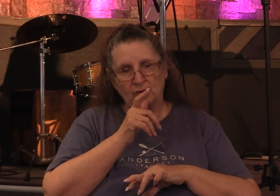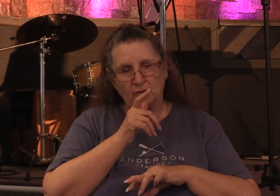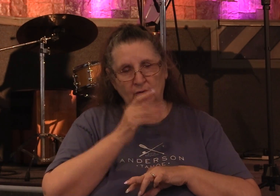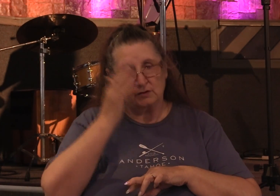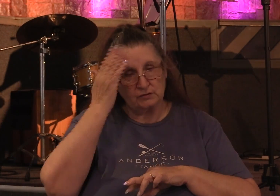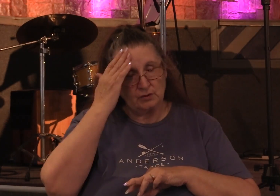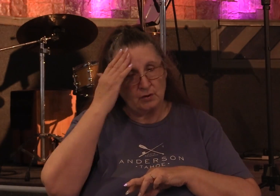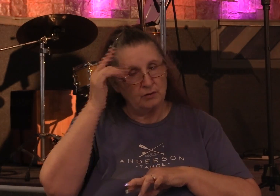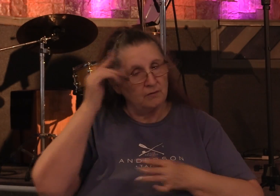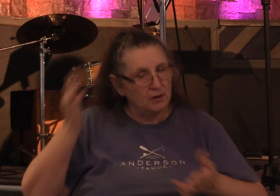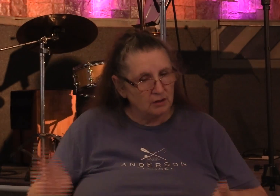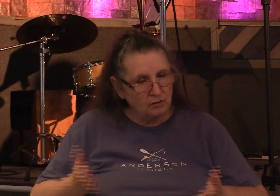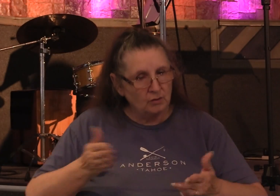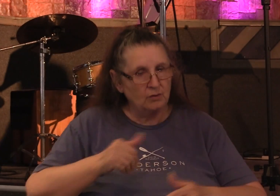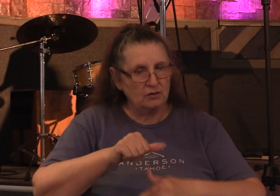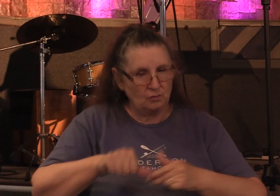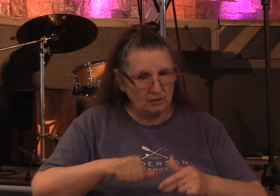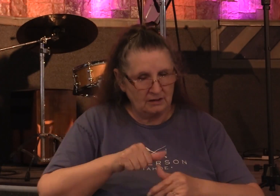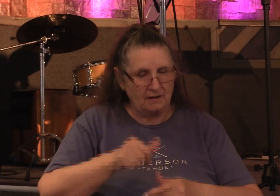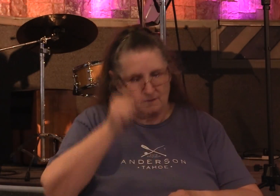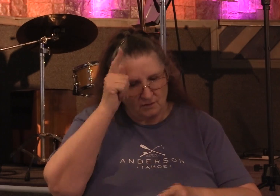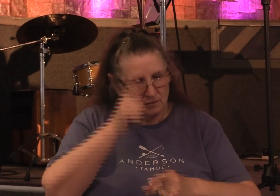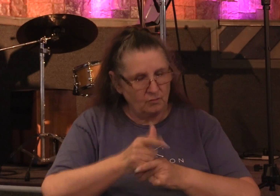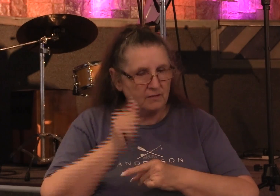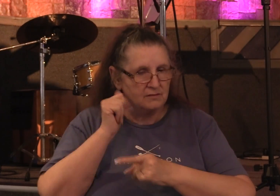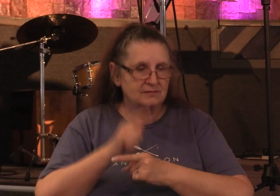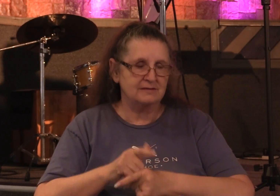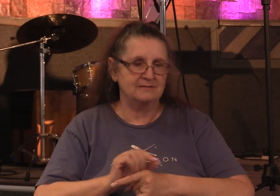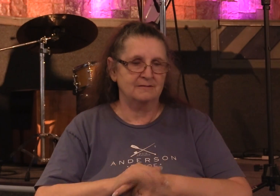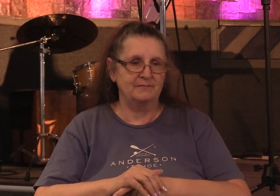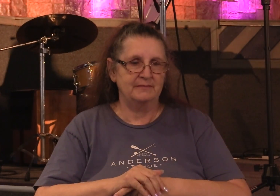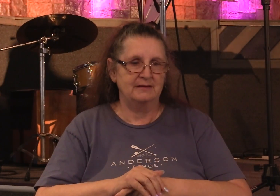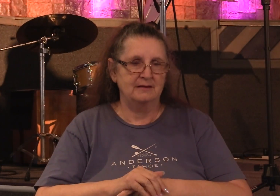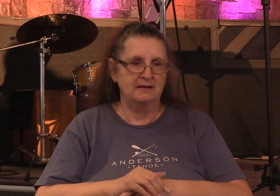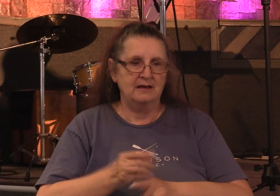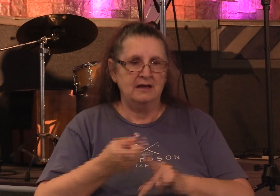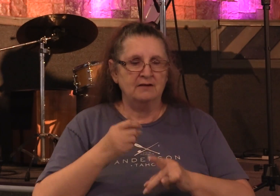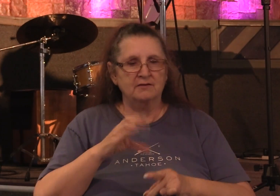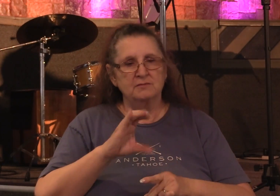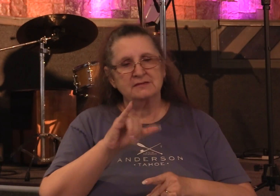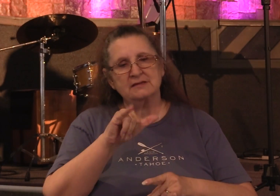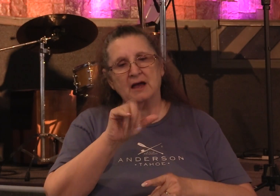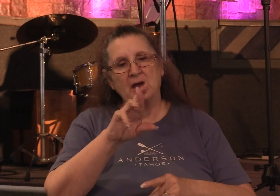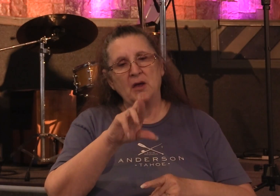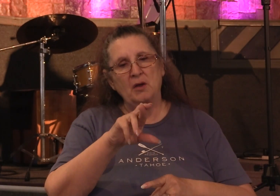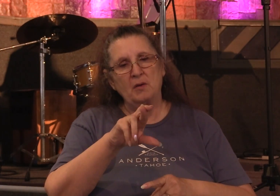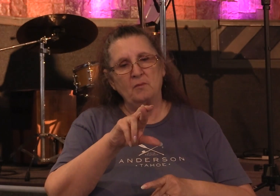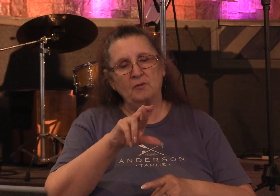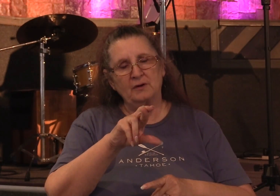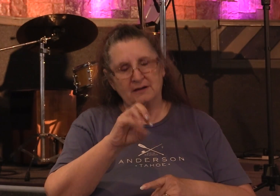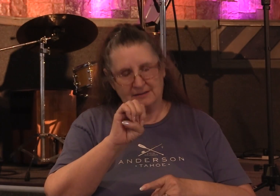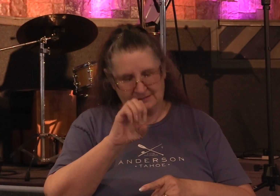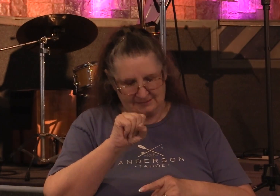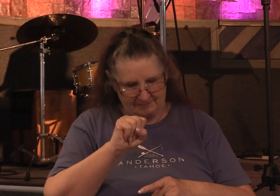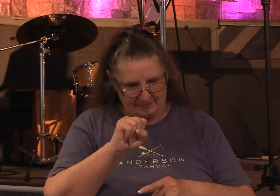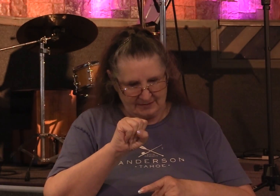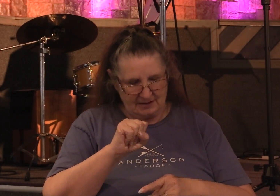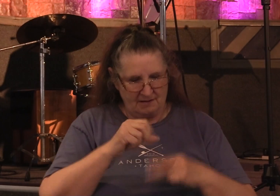for encouraging the brethren. He hailed from Cyprus and was from the priestly tribe of Levi.